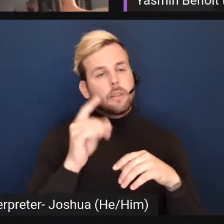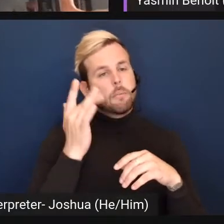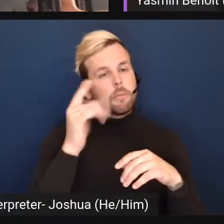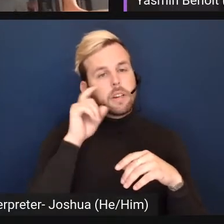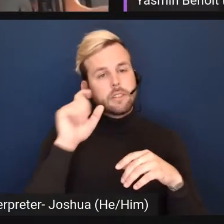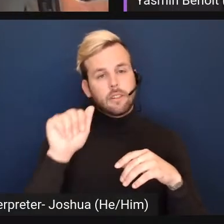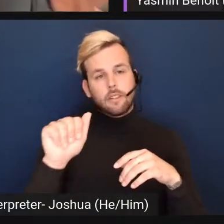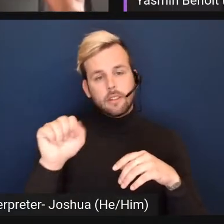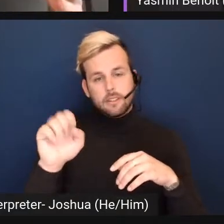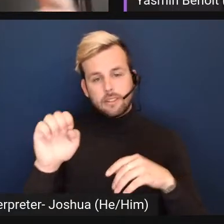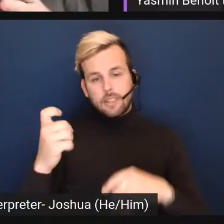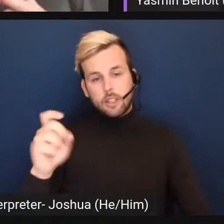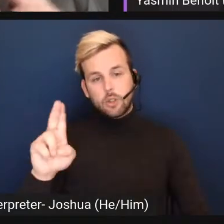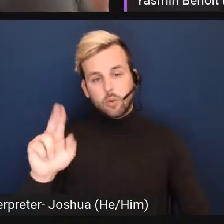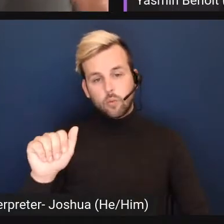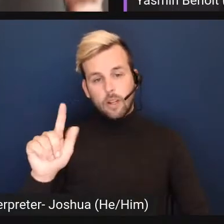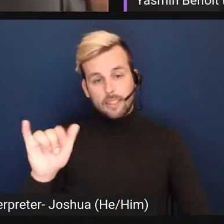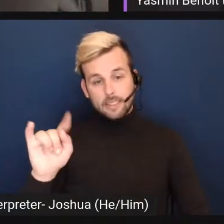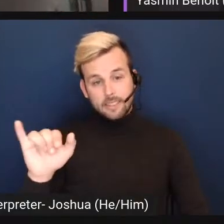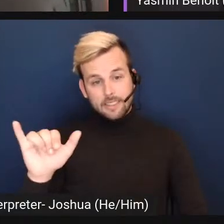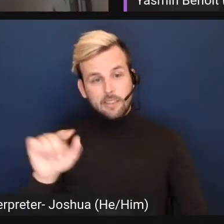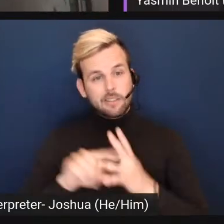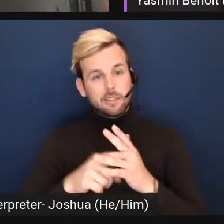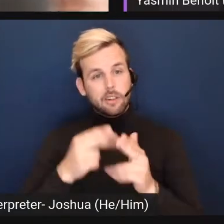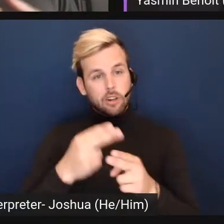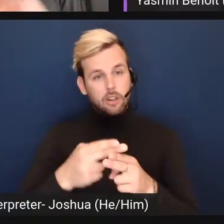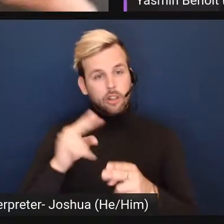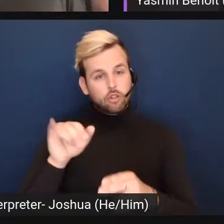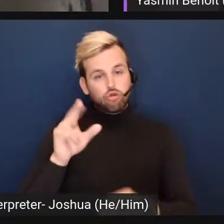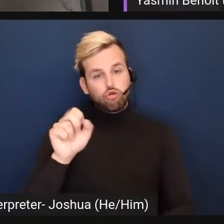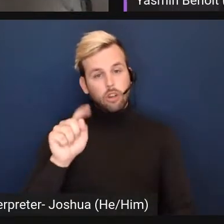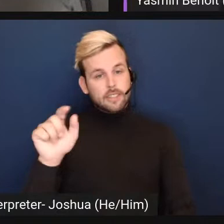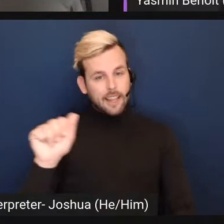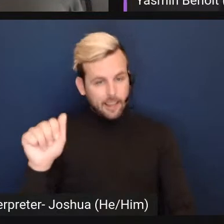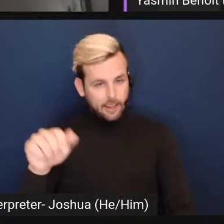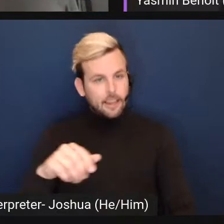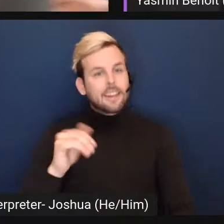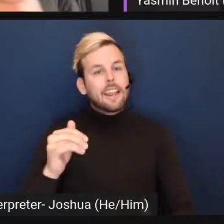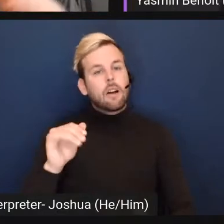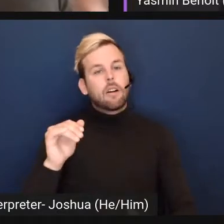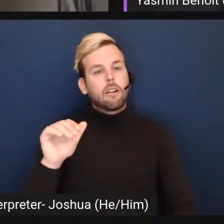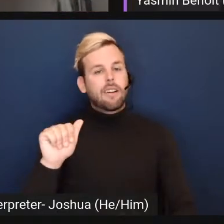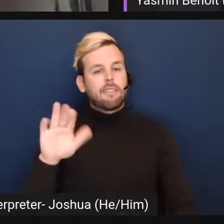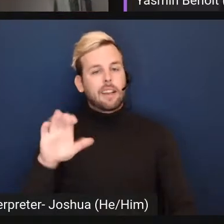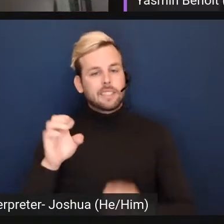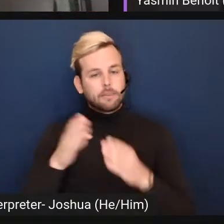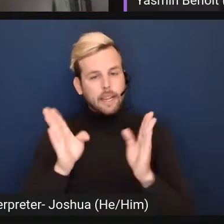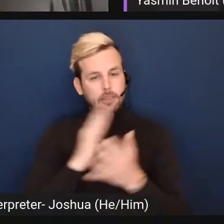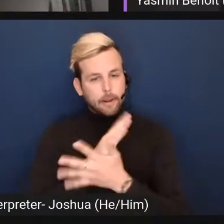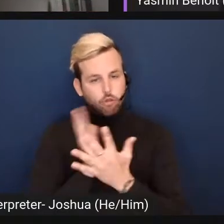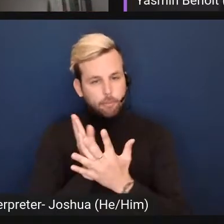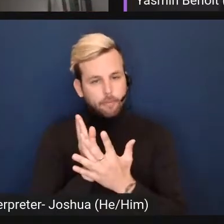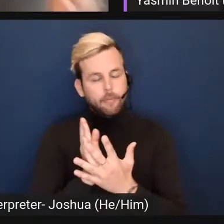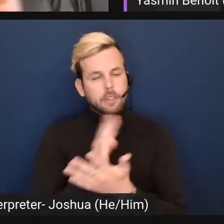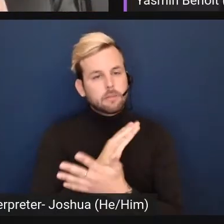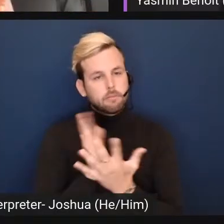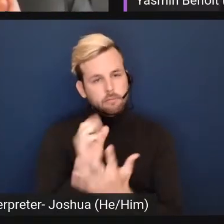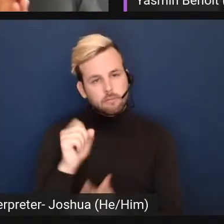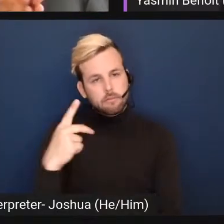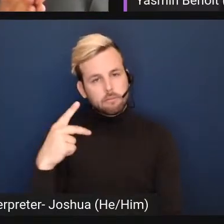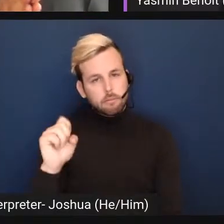asexuality, what was originally called just asexuality and what now are called the ace spectrum, was a spectrum. Um,